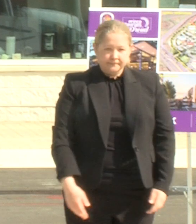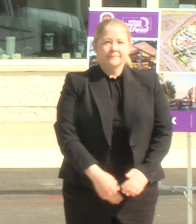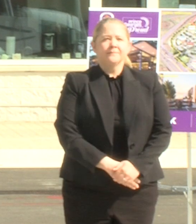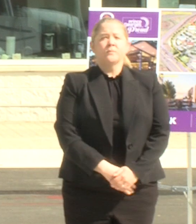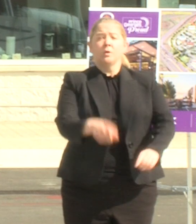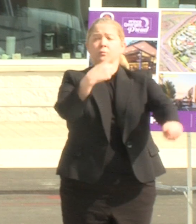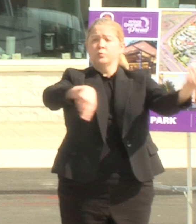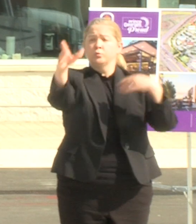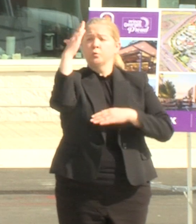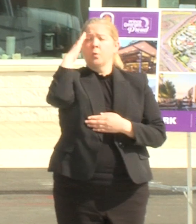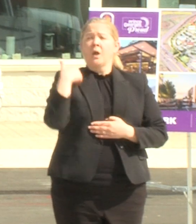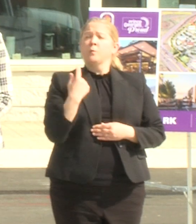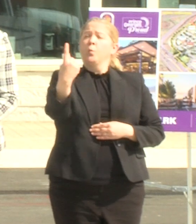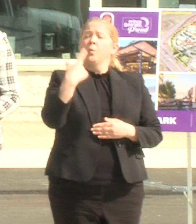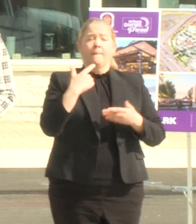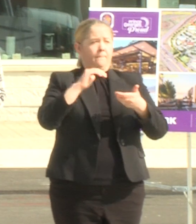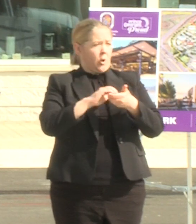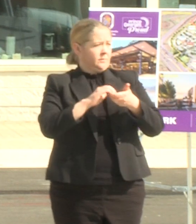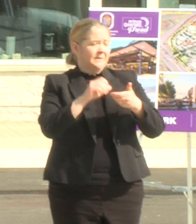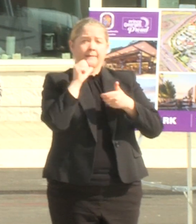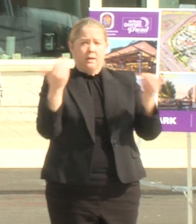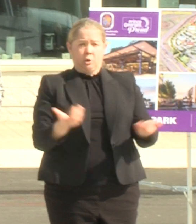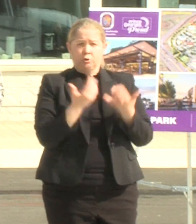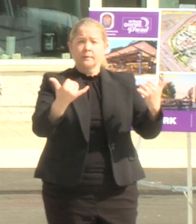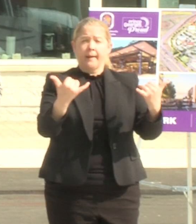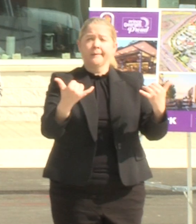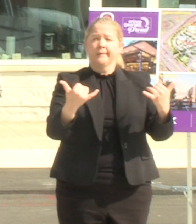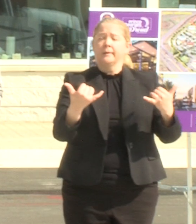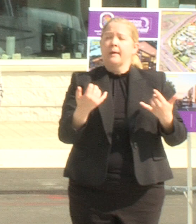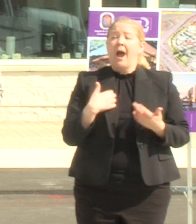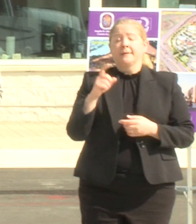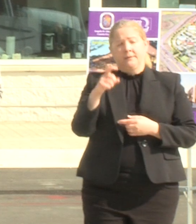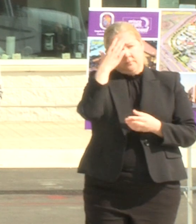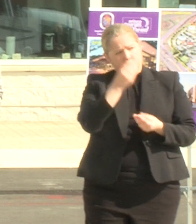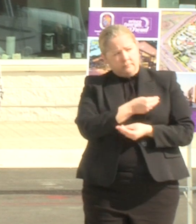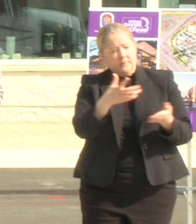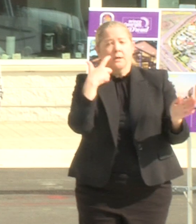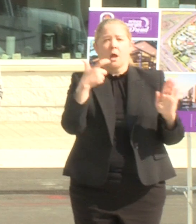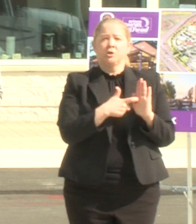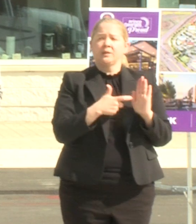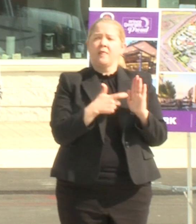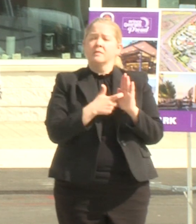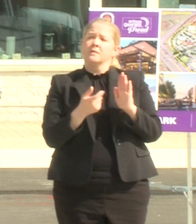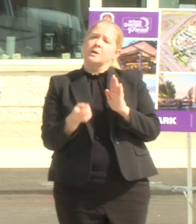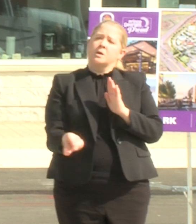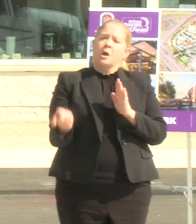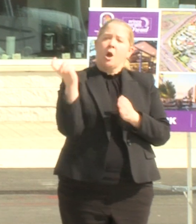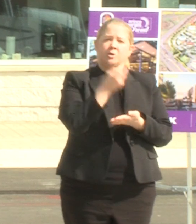you know there's one partner who is um not present today and i would be remiss if i did not acknowledge the contribution he made